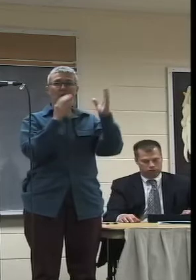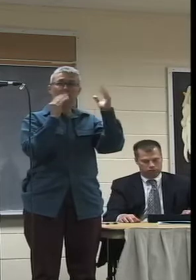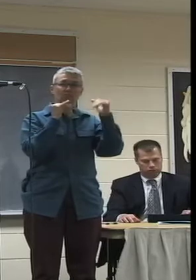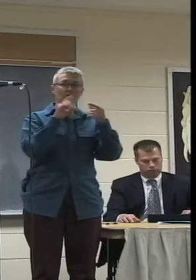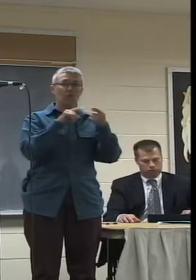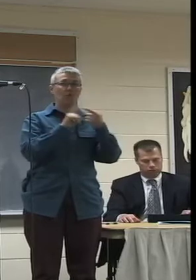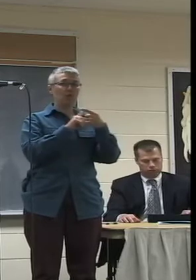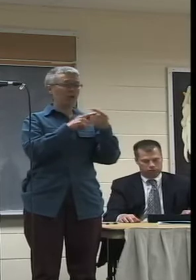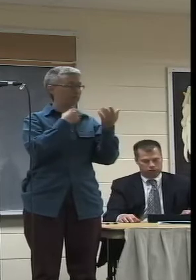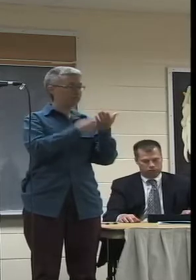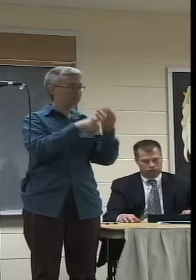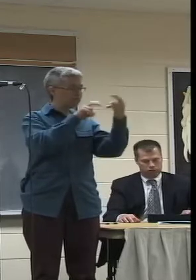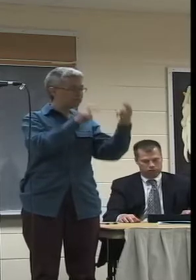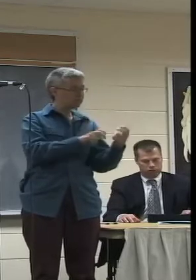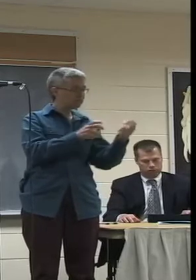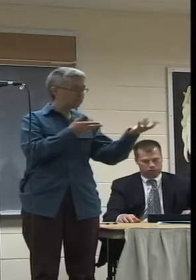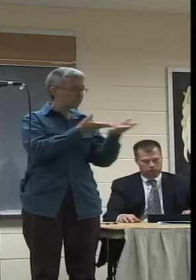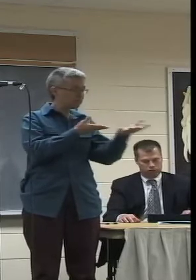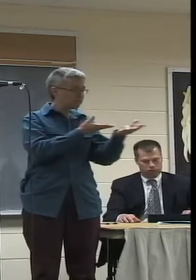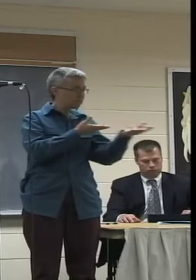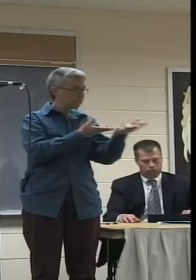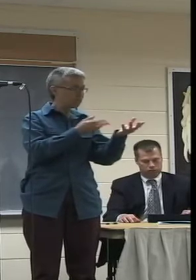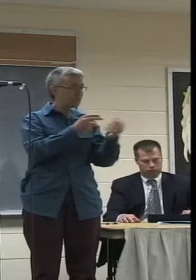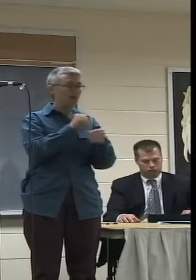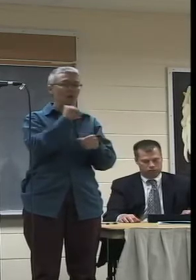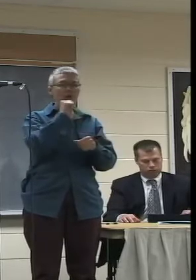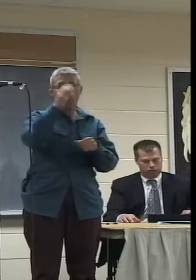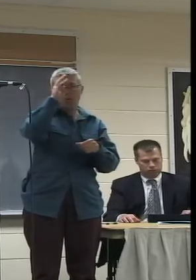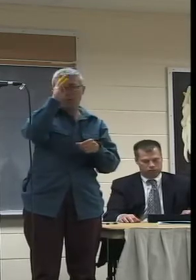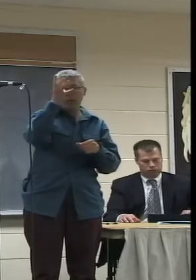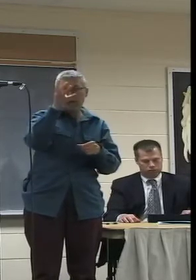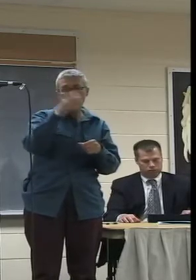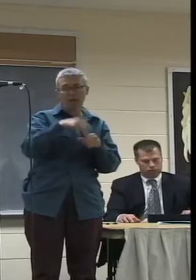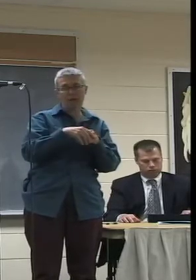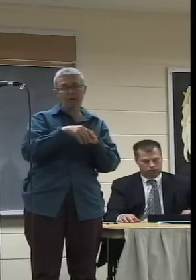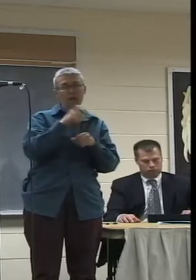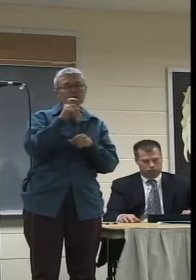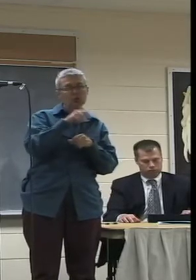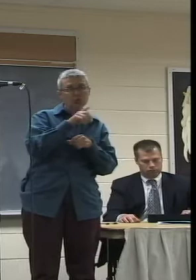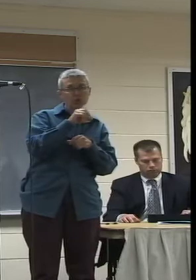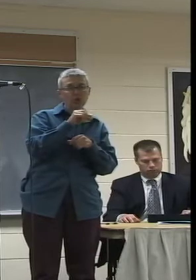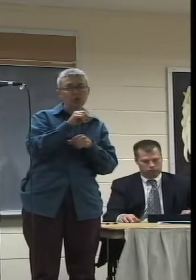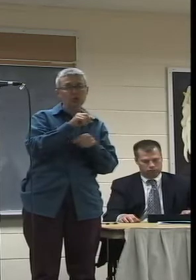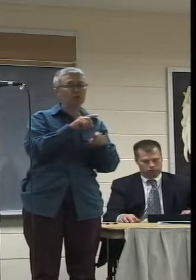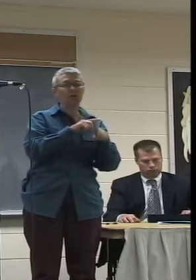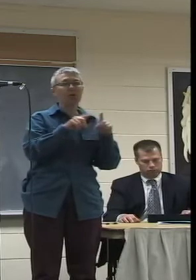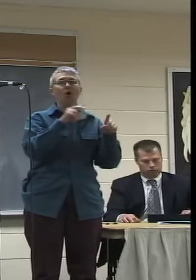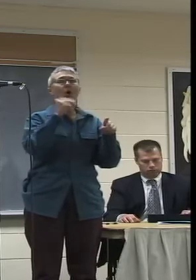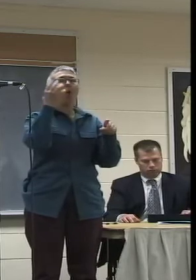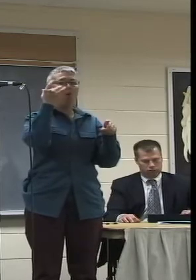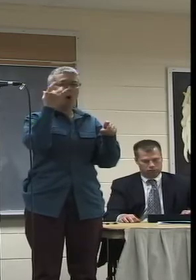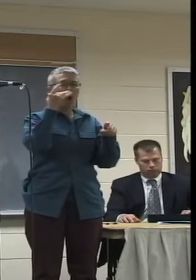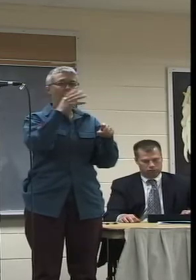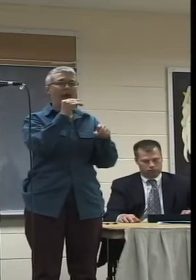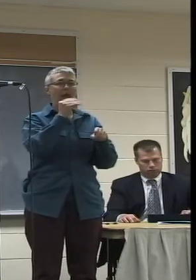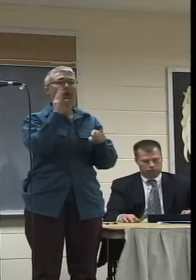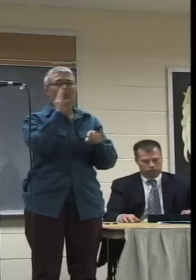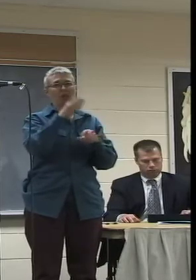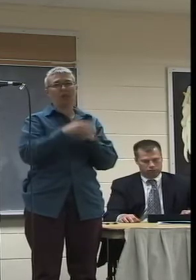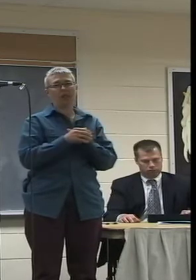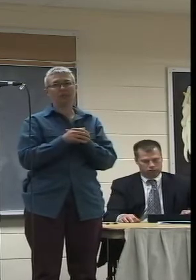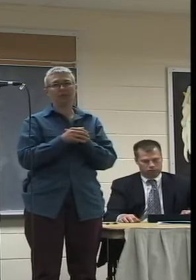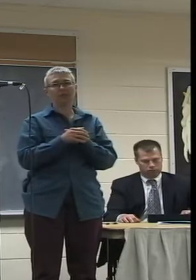negotiations start, we can not just pretend that we are going to be asking about whether or we should do it, but why and definitely that we should be